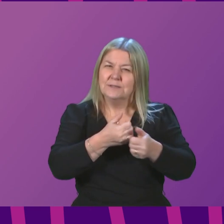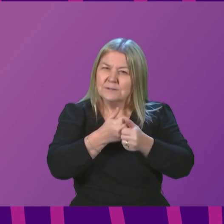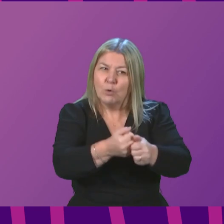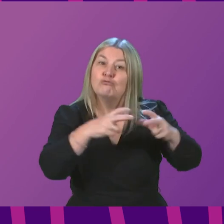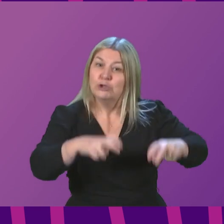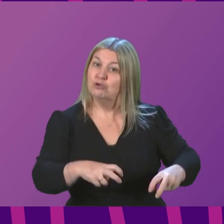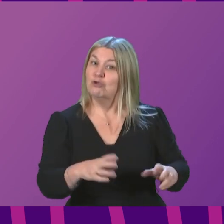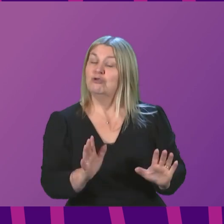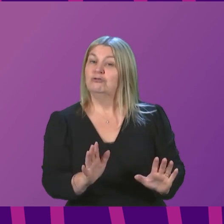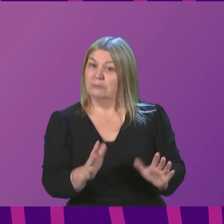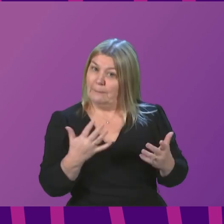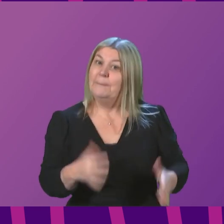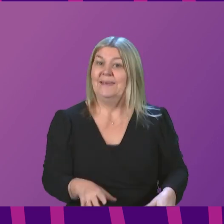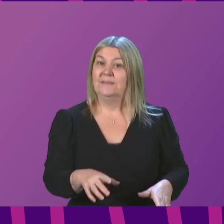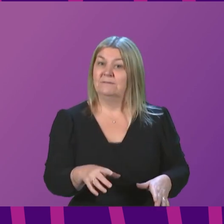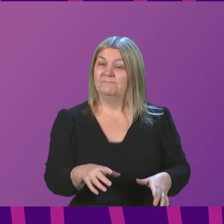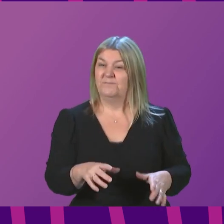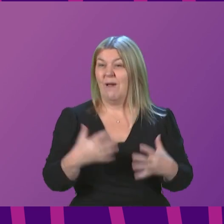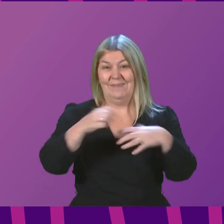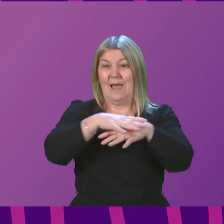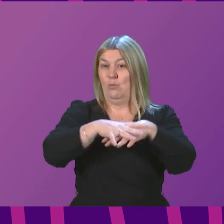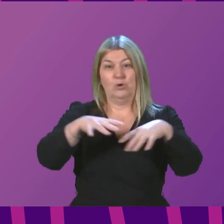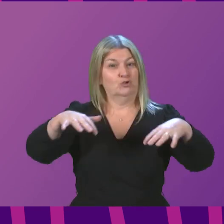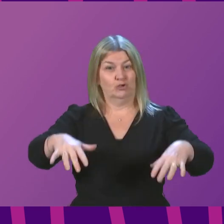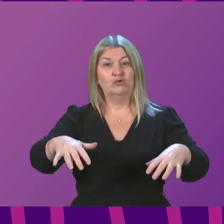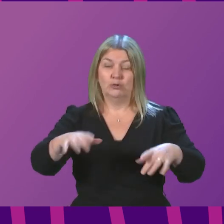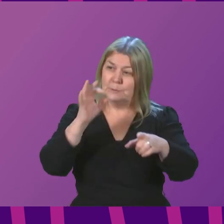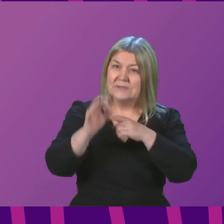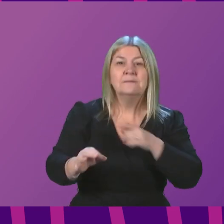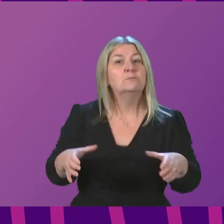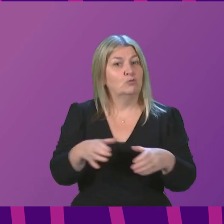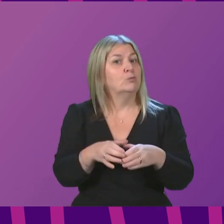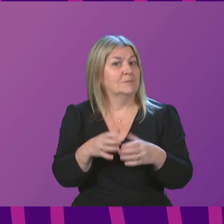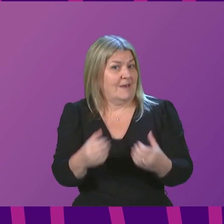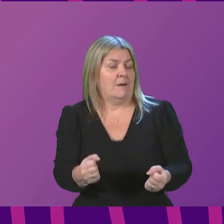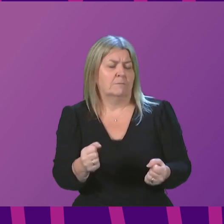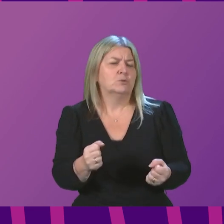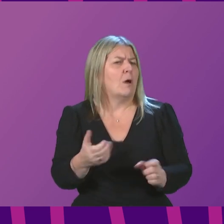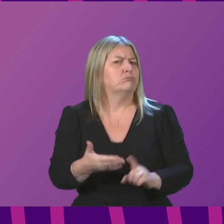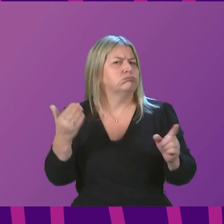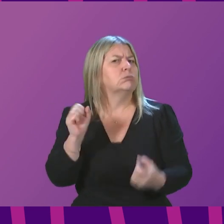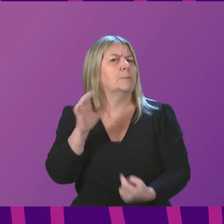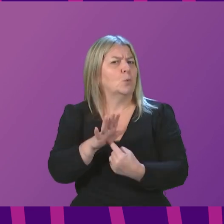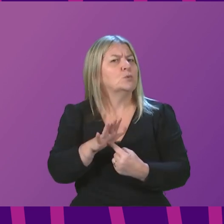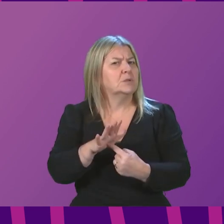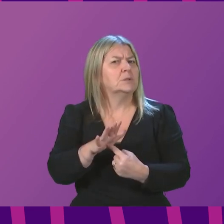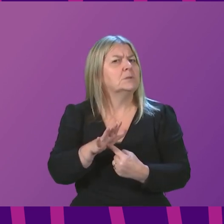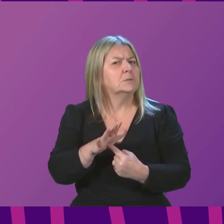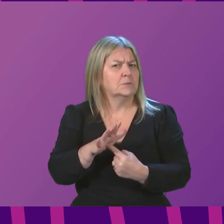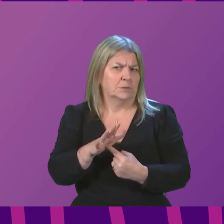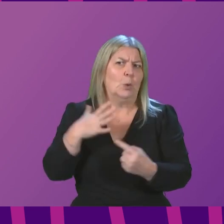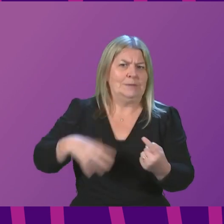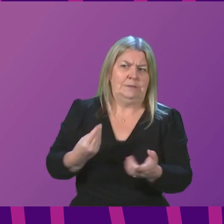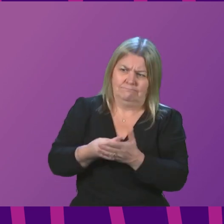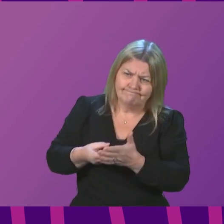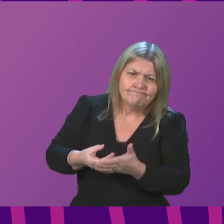areas is provided by clinical research networks and specialty groups. I recognise the importance of continued support for this. We